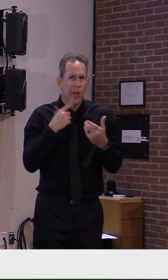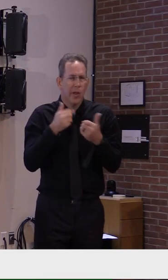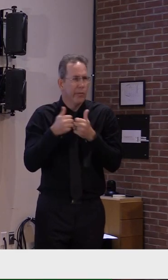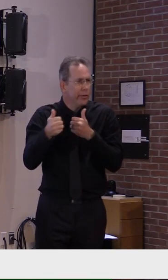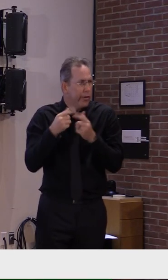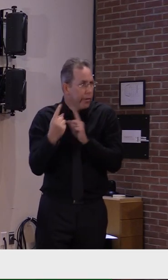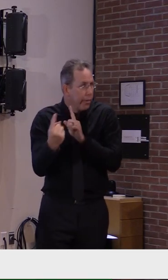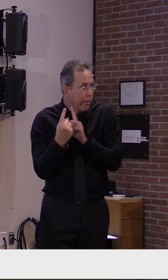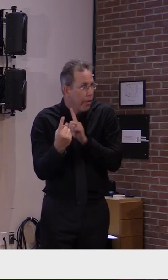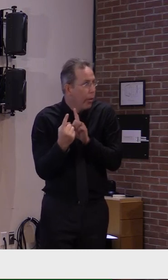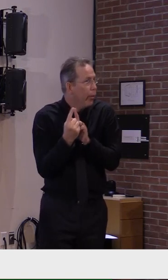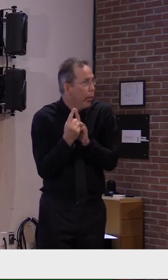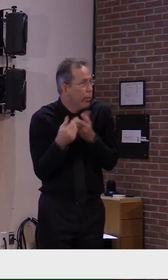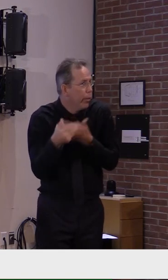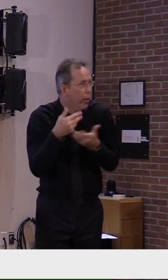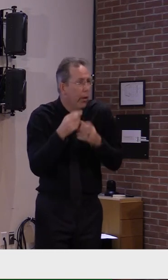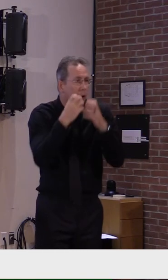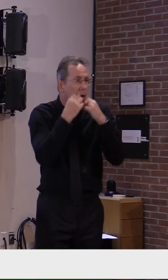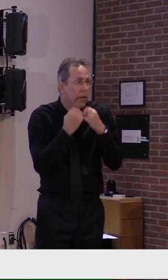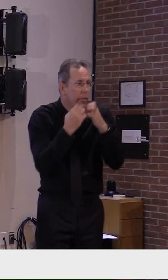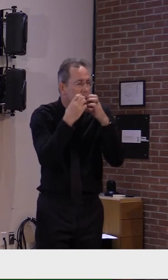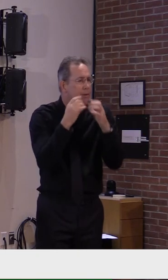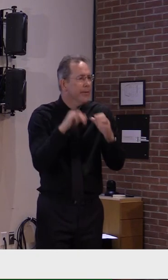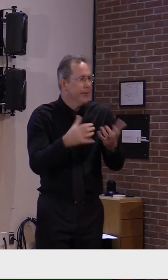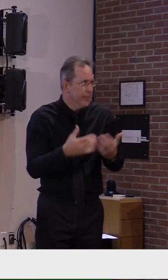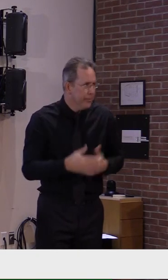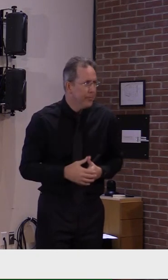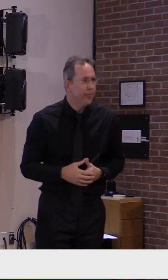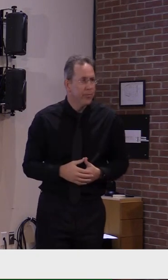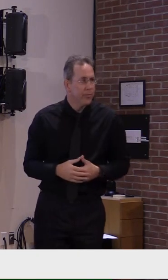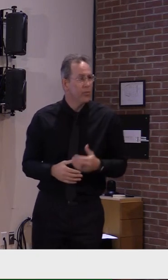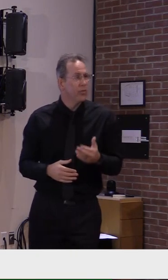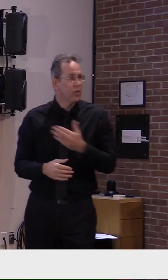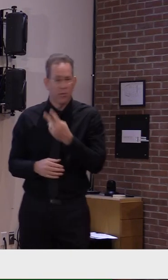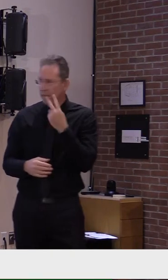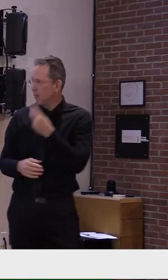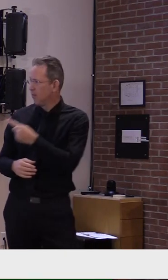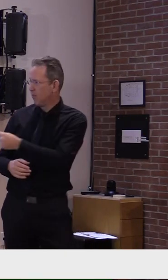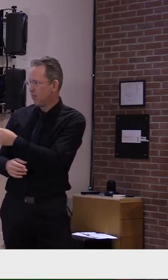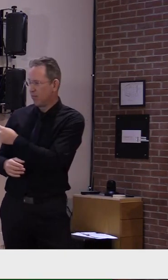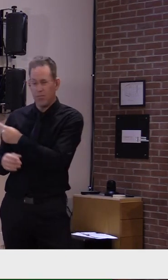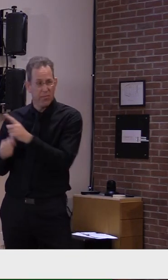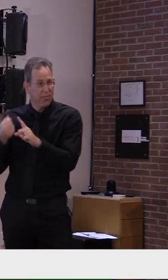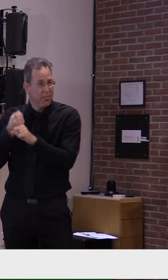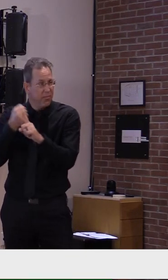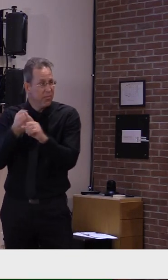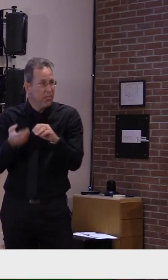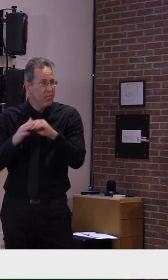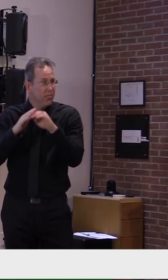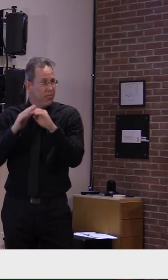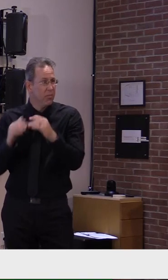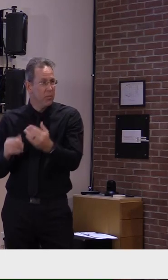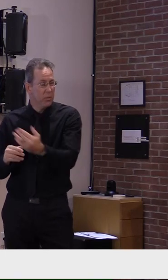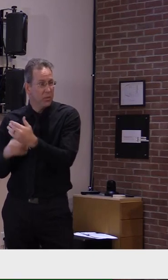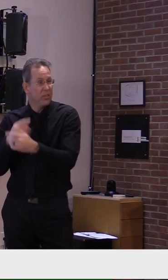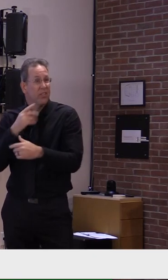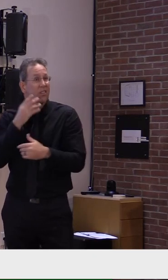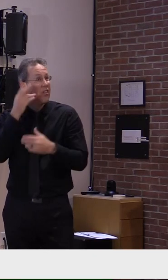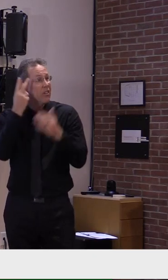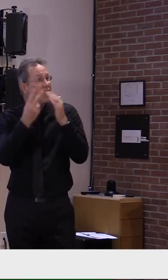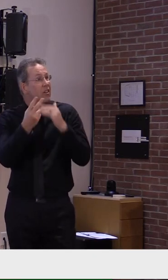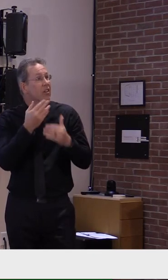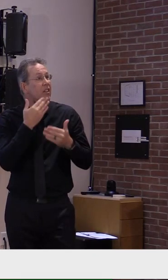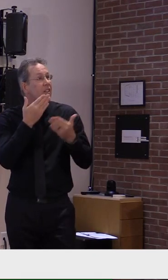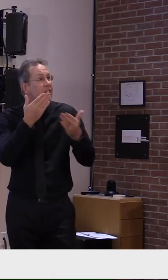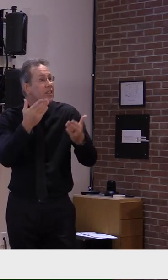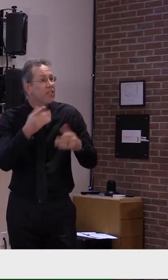about the holidays that are yet to come and how we might have more vulnerable people in our lives during those holidays as well. So I just want to also